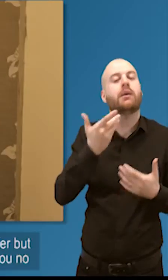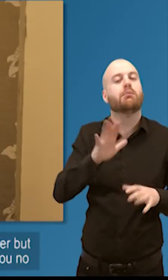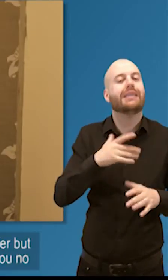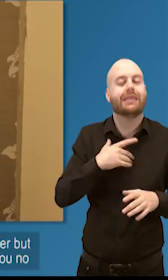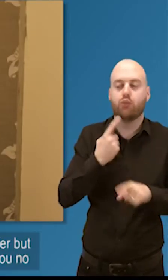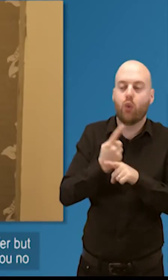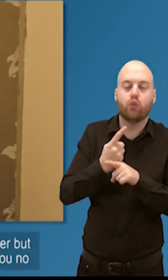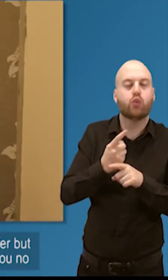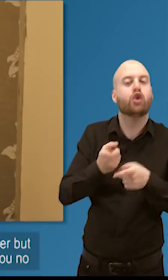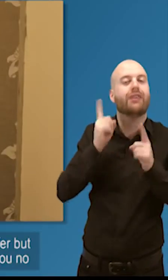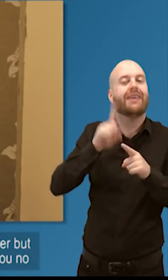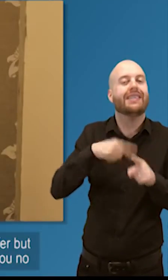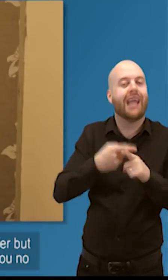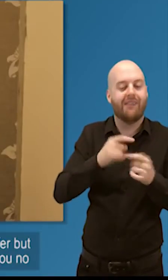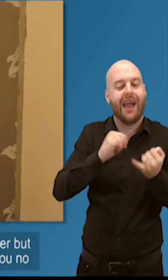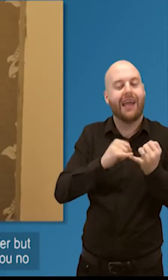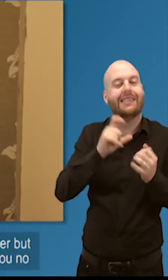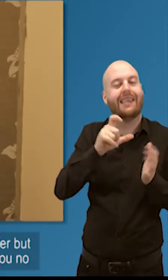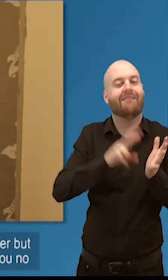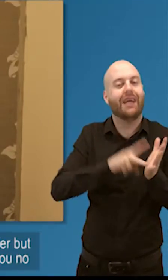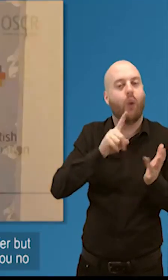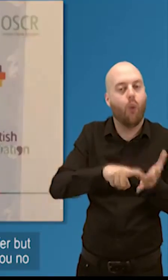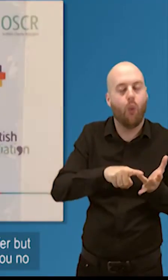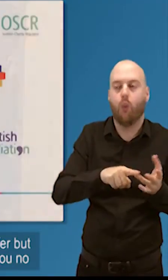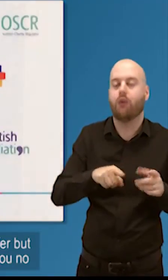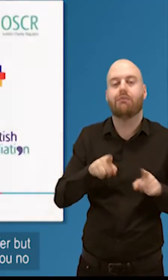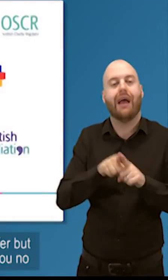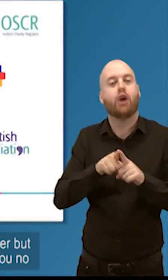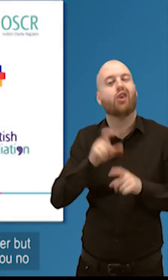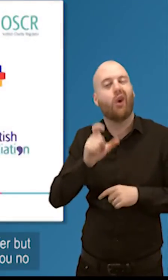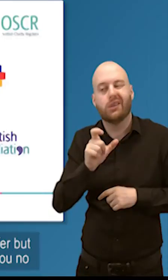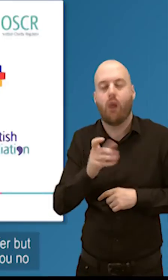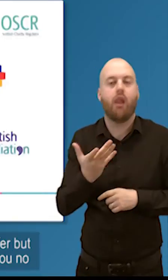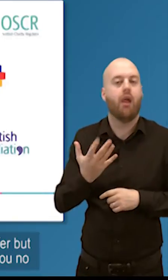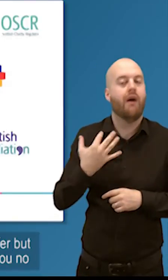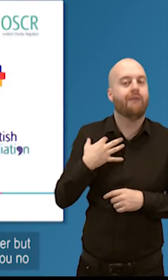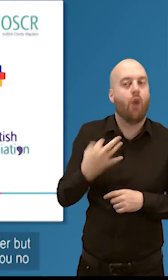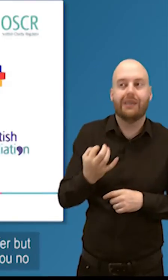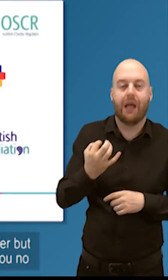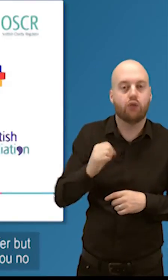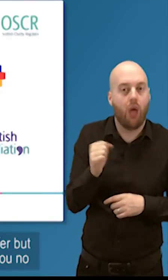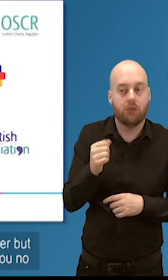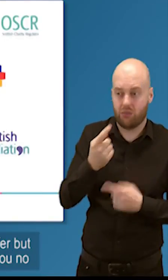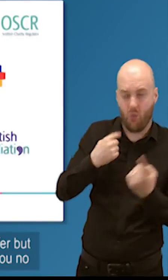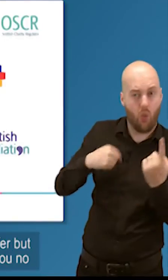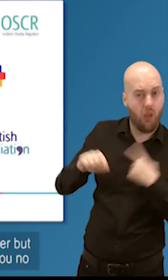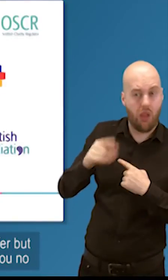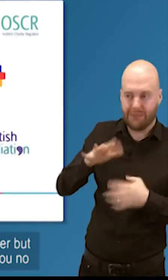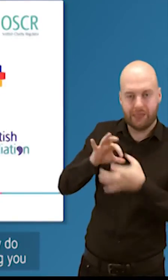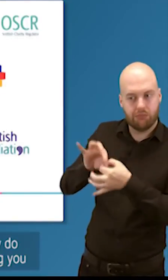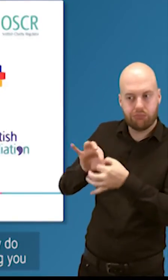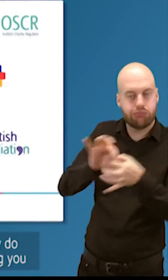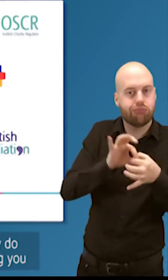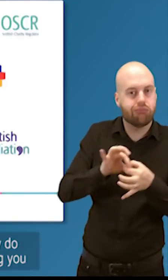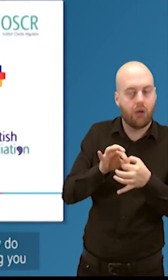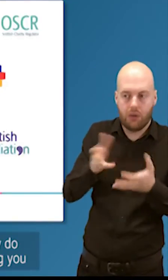think that we've got we've all got a fairly discreet clear offer but there is plenty of of advice and support out there for